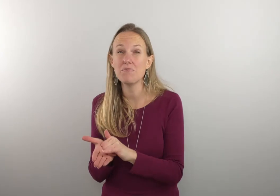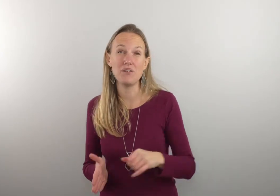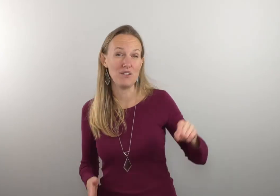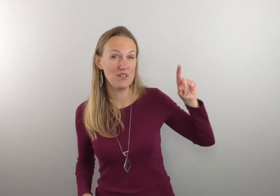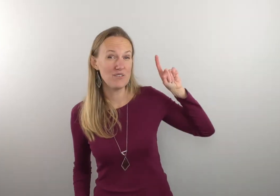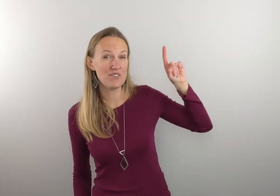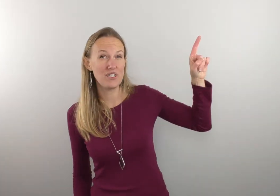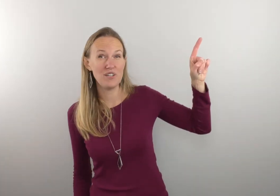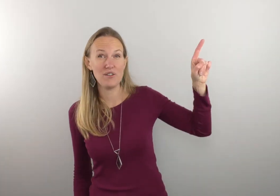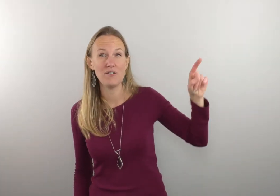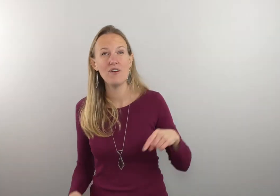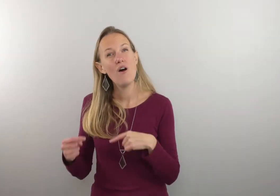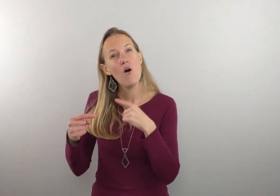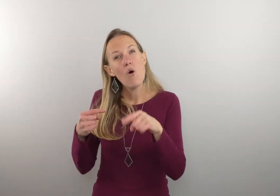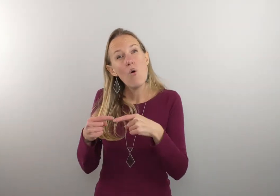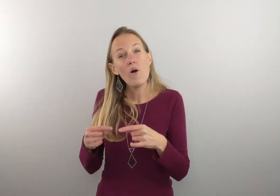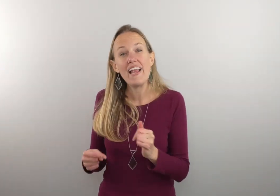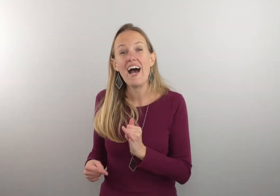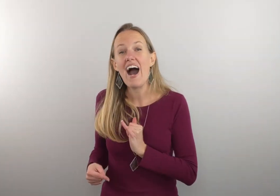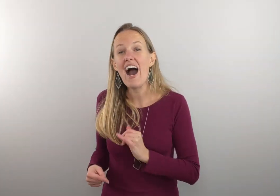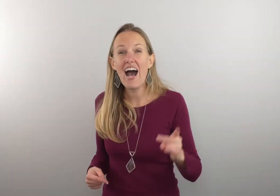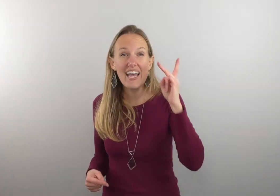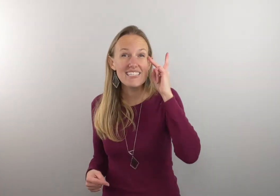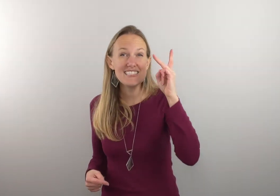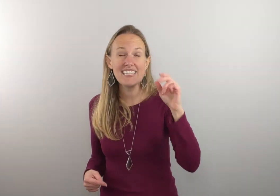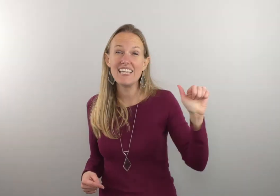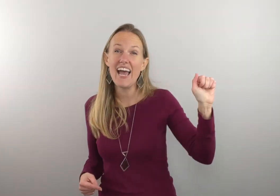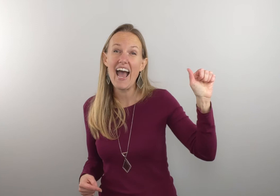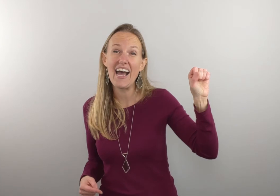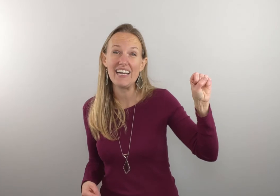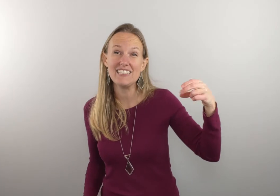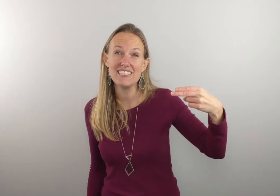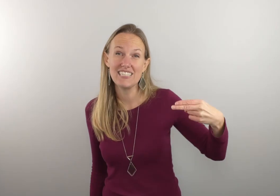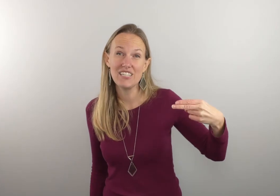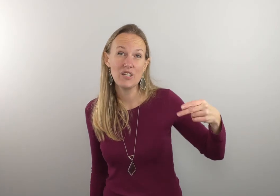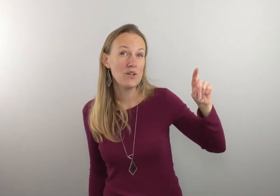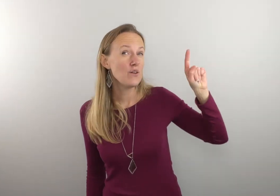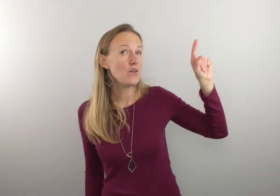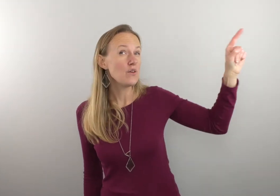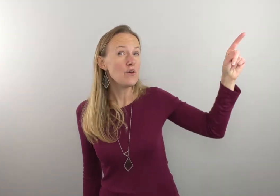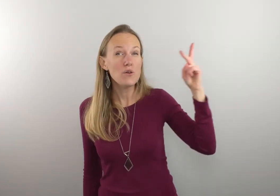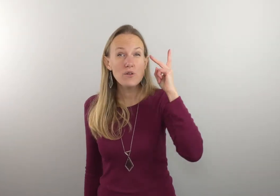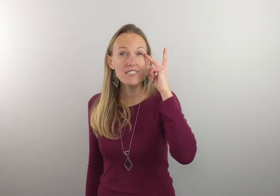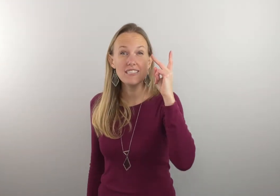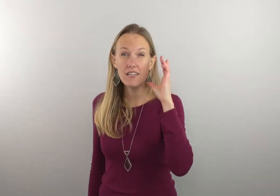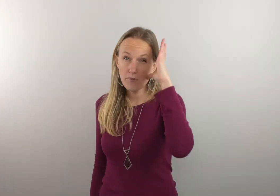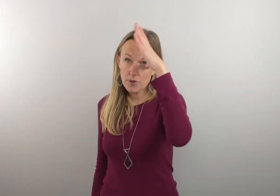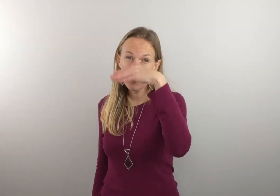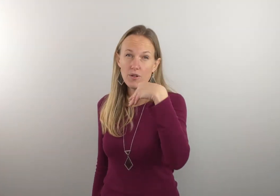for you when I see ash you see beauty